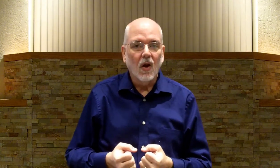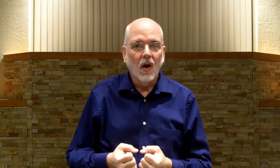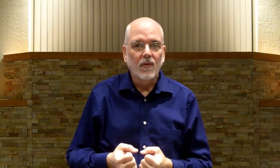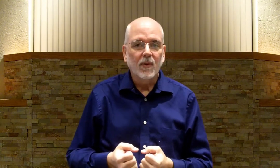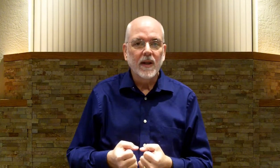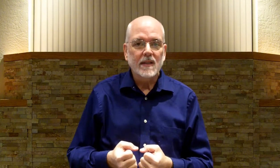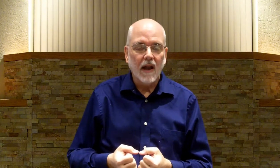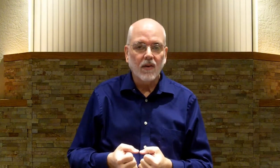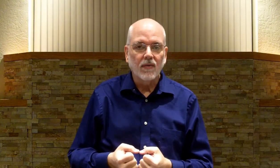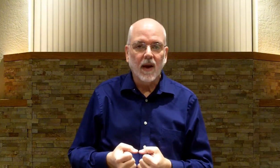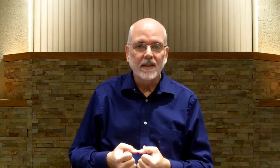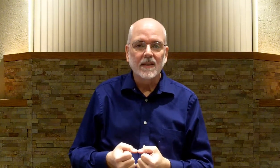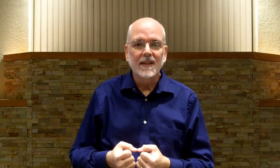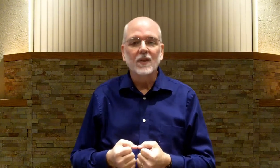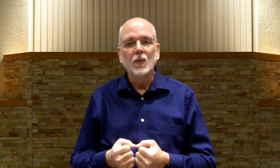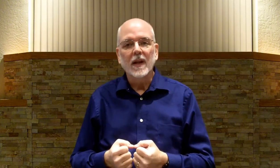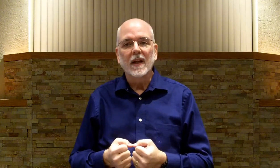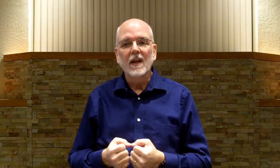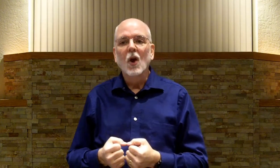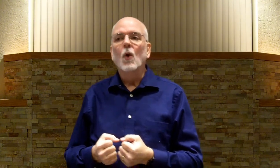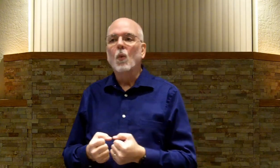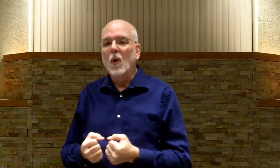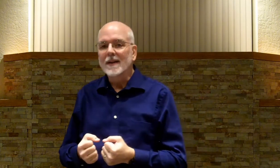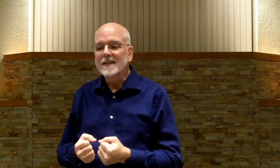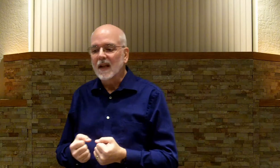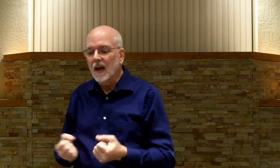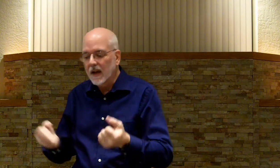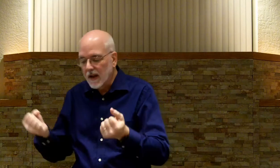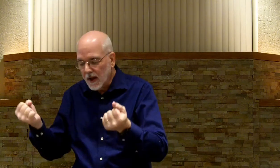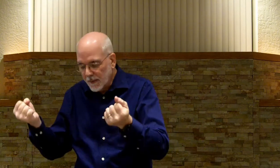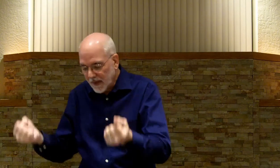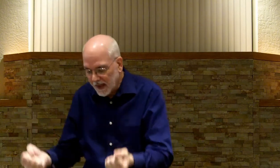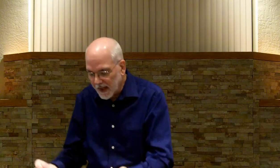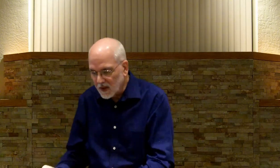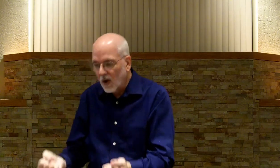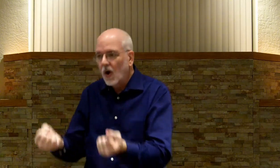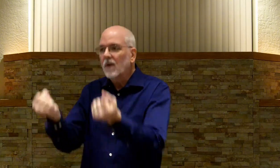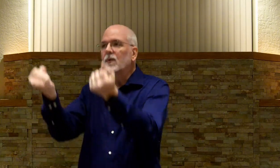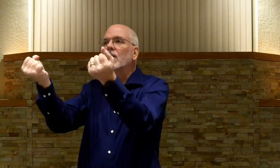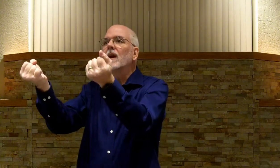Offering sacrifices is really one sign. It is offering